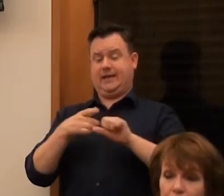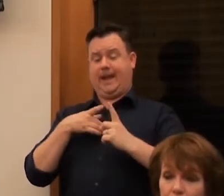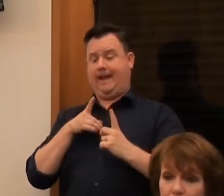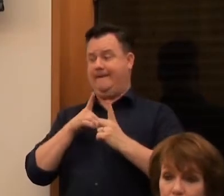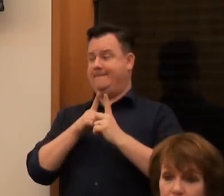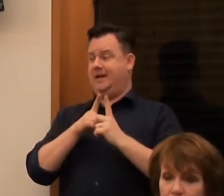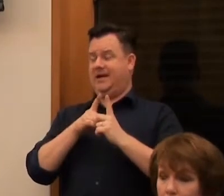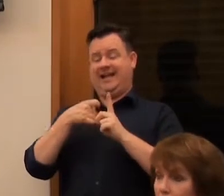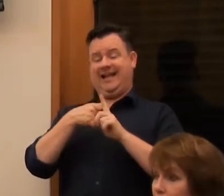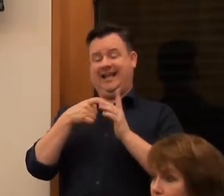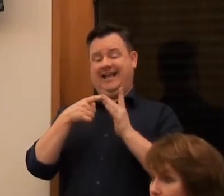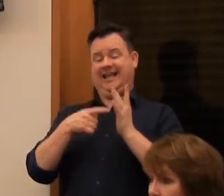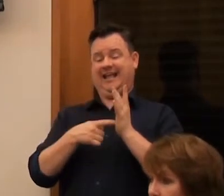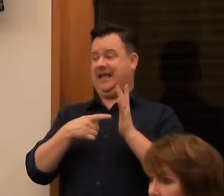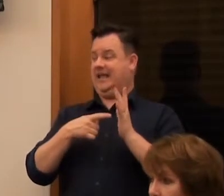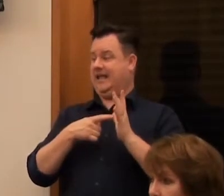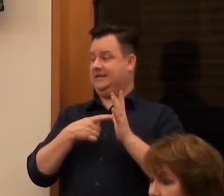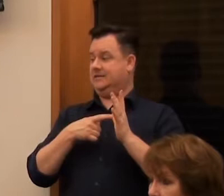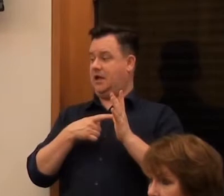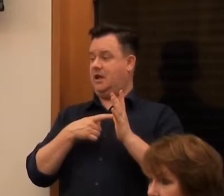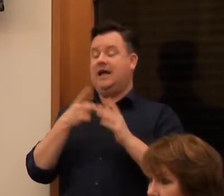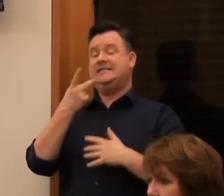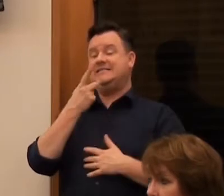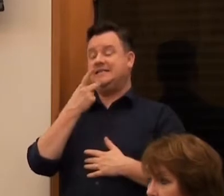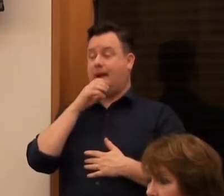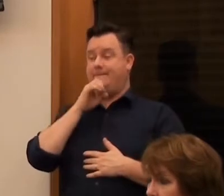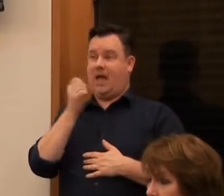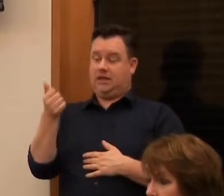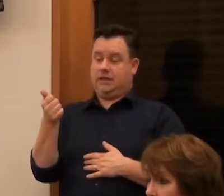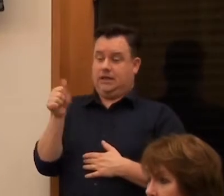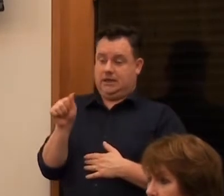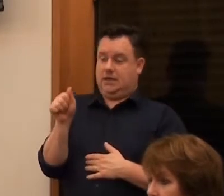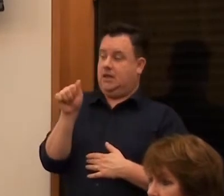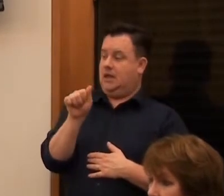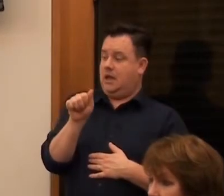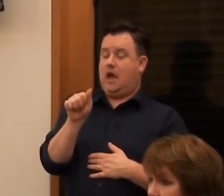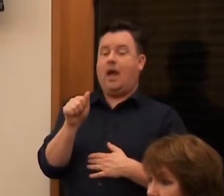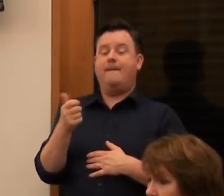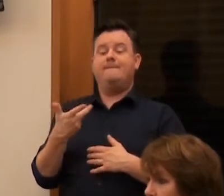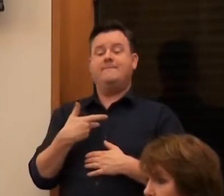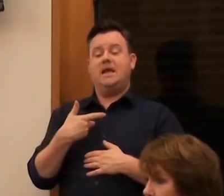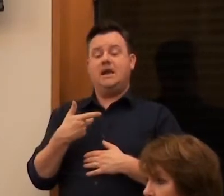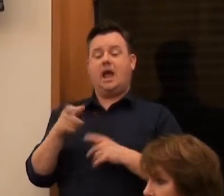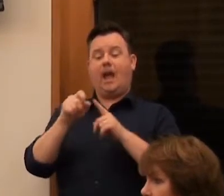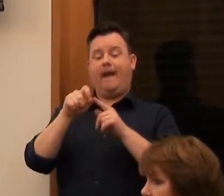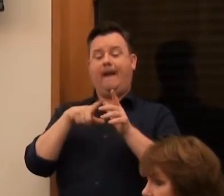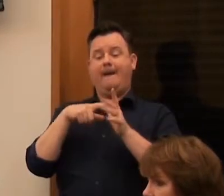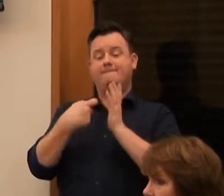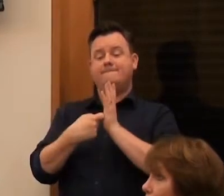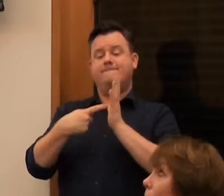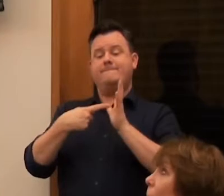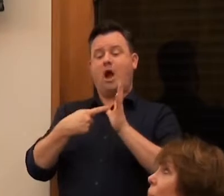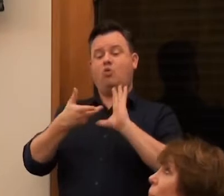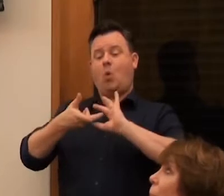Peter Hull, who's the guy second from the left, who is a Paralympic swimmer.